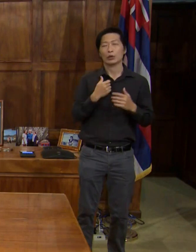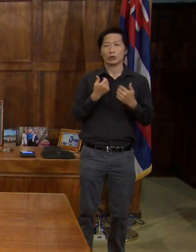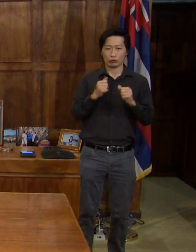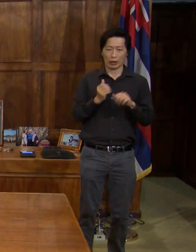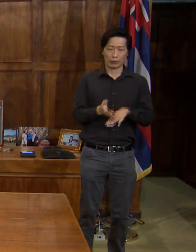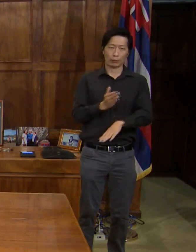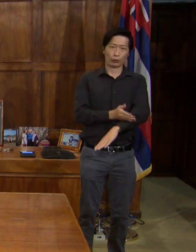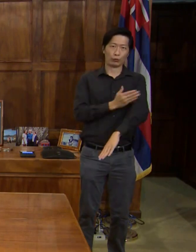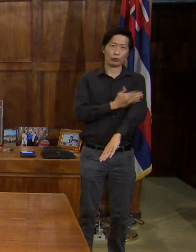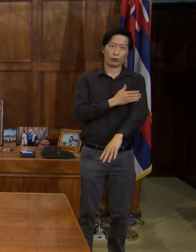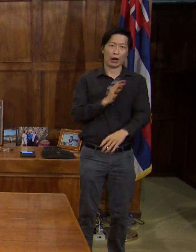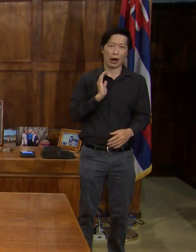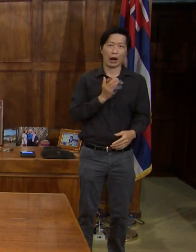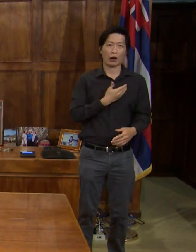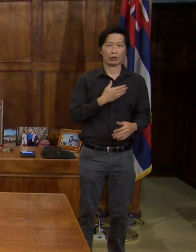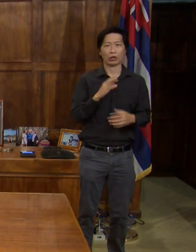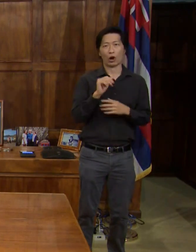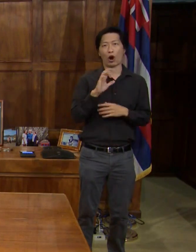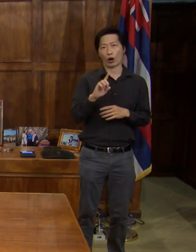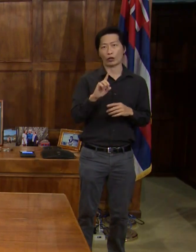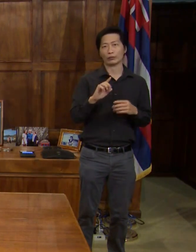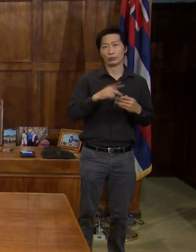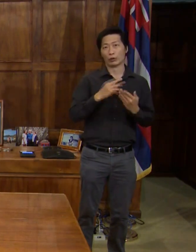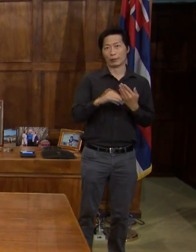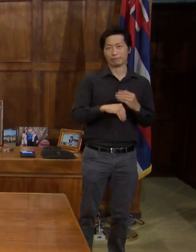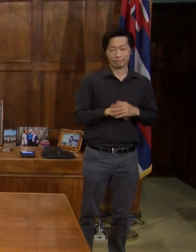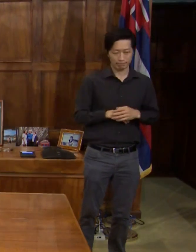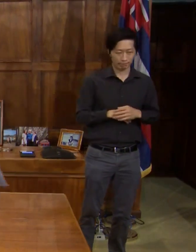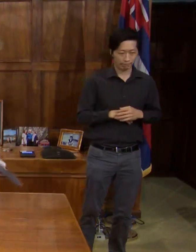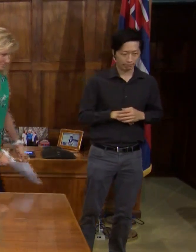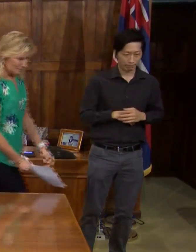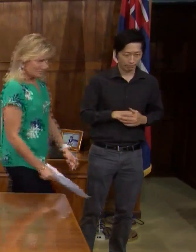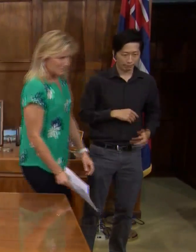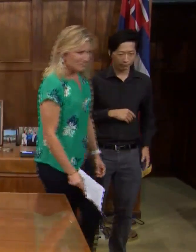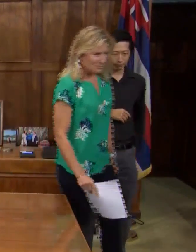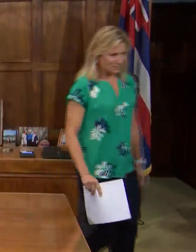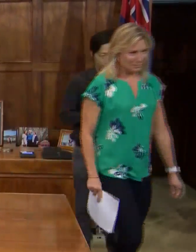make improvements to this card program. Thank you.